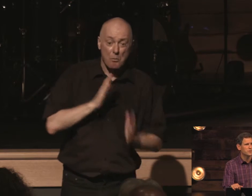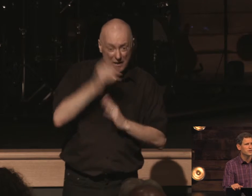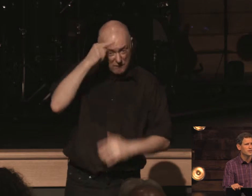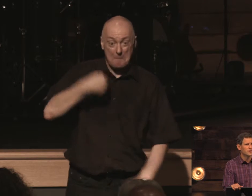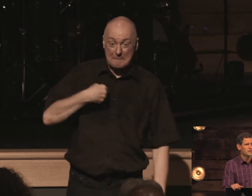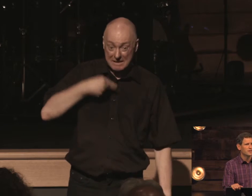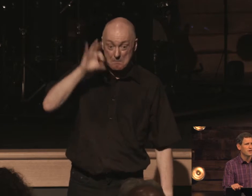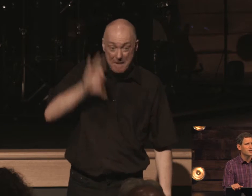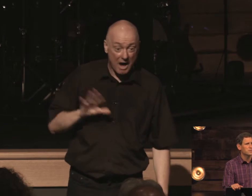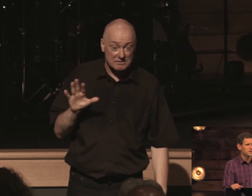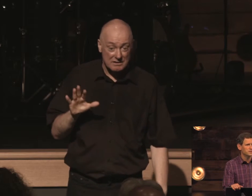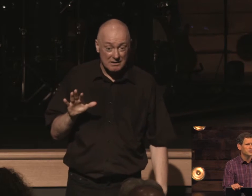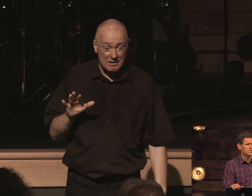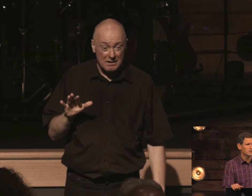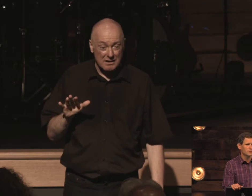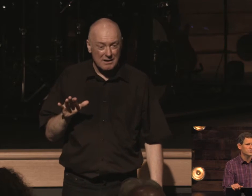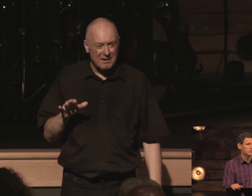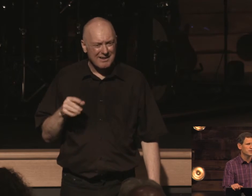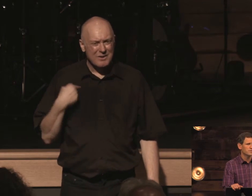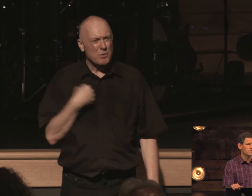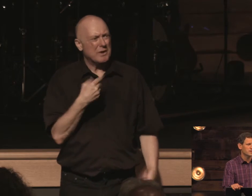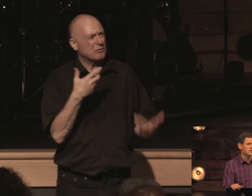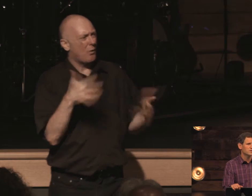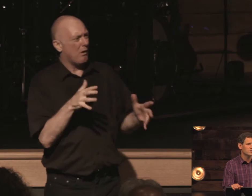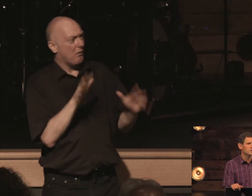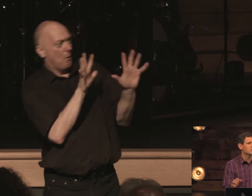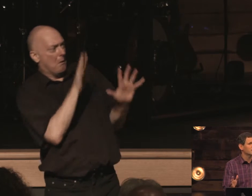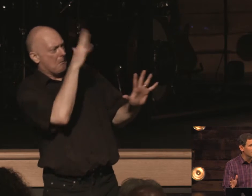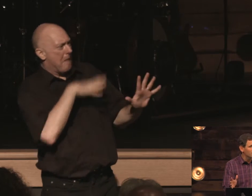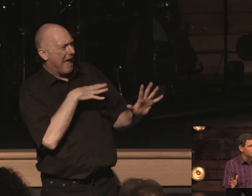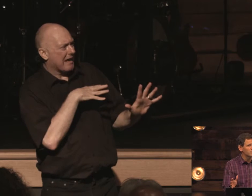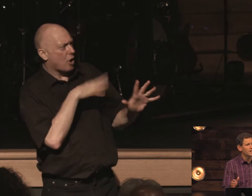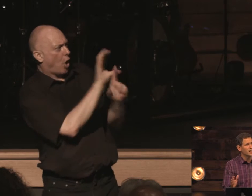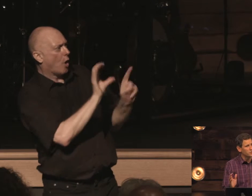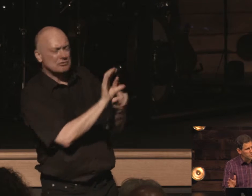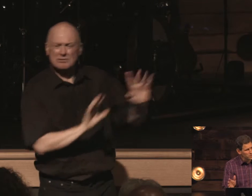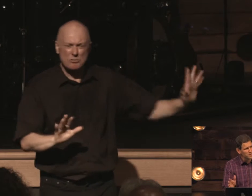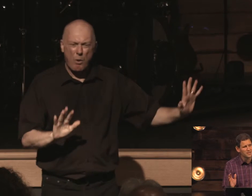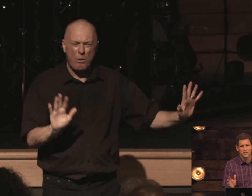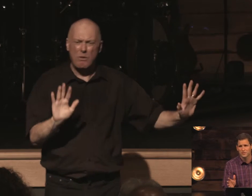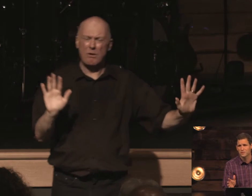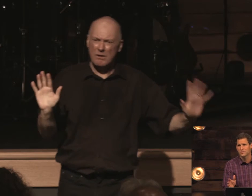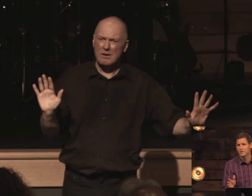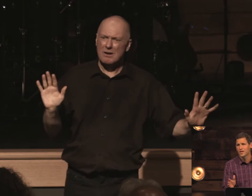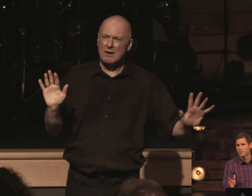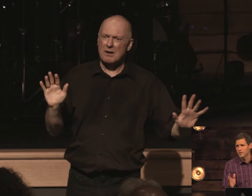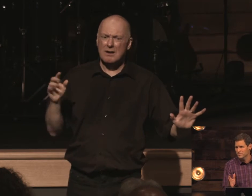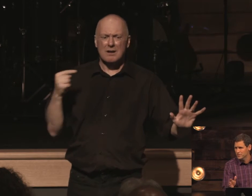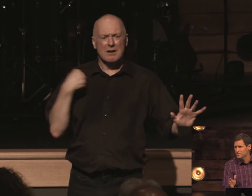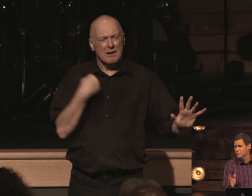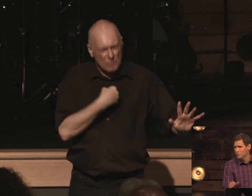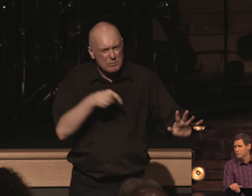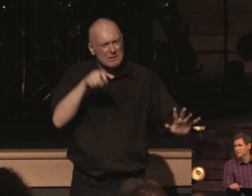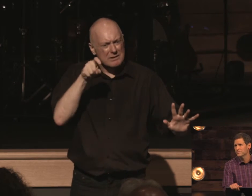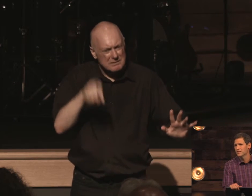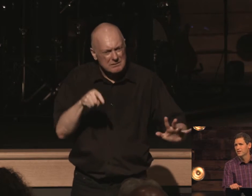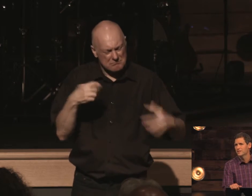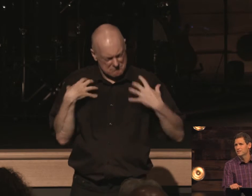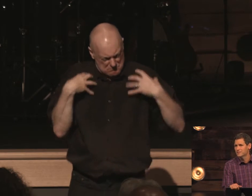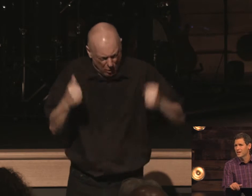would not capitulate to the culture but have the faith and the courage in love and humility and gentleness but conviction and boldness to stand